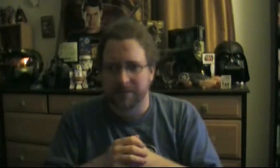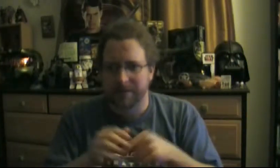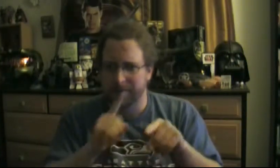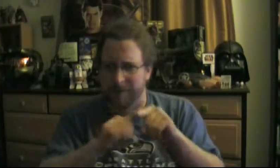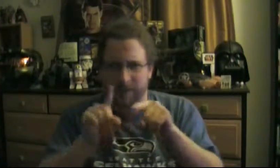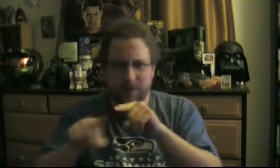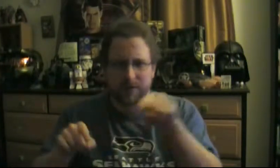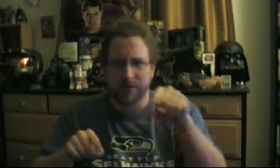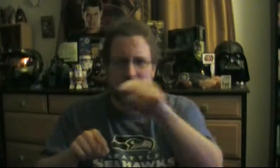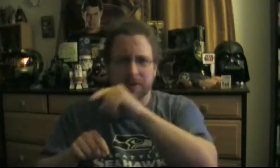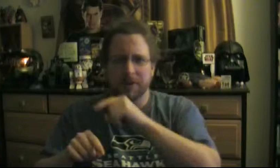No.